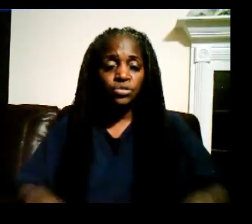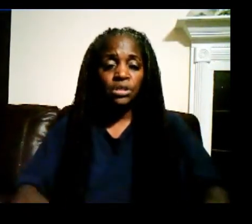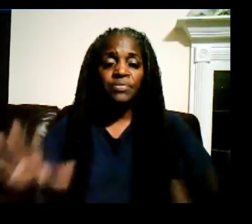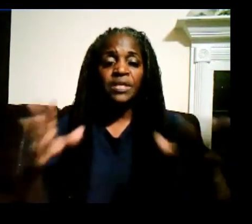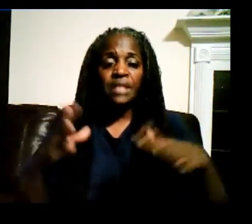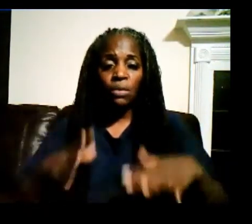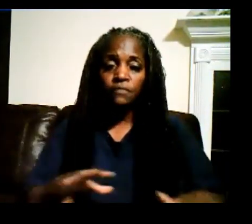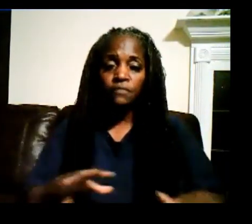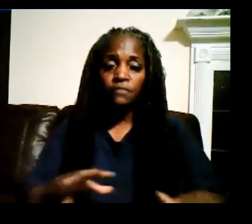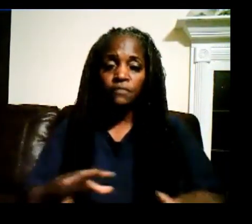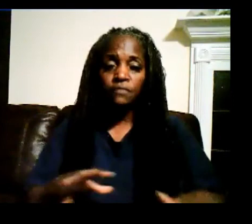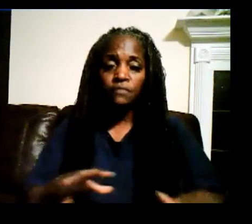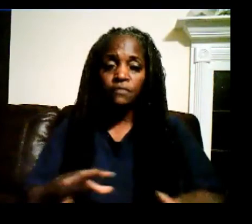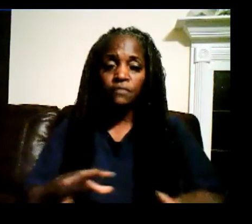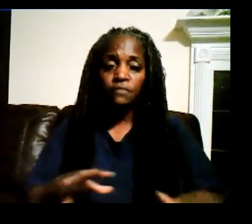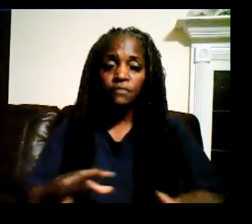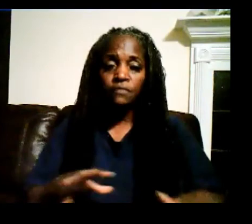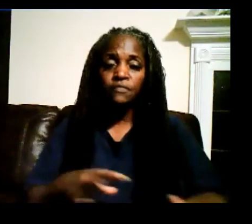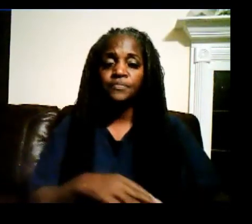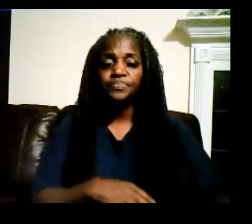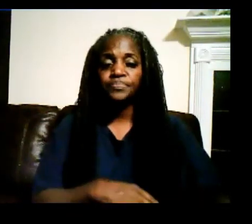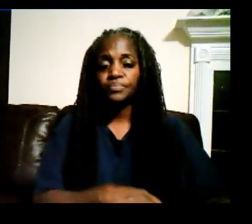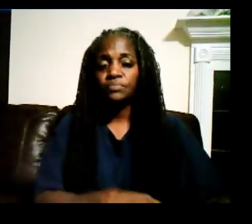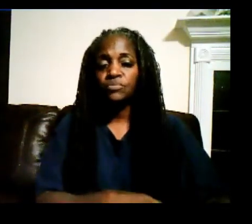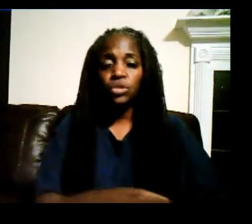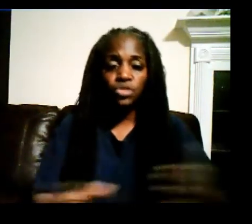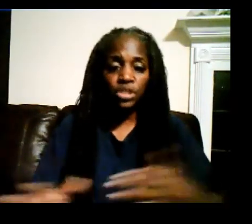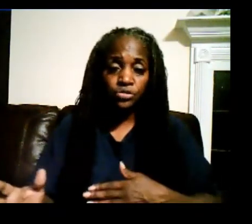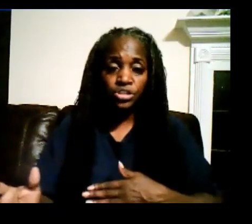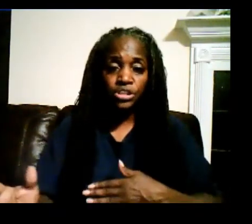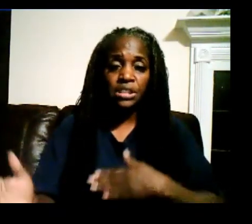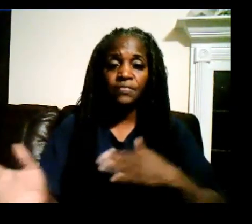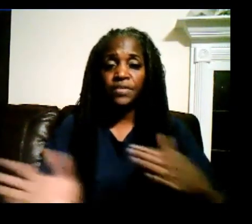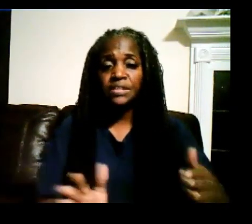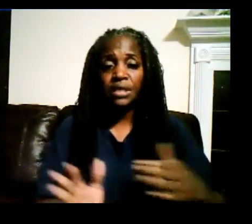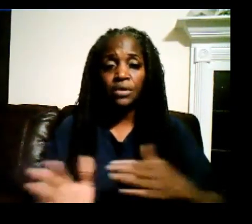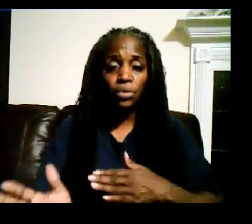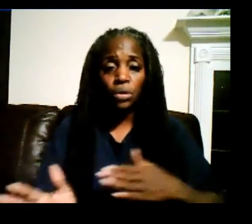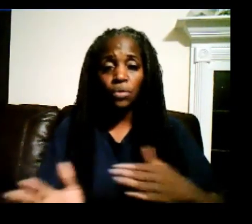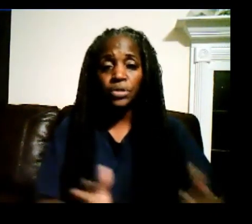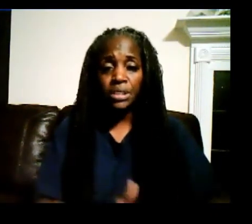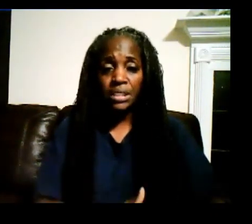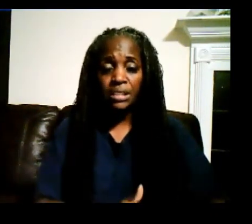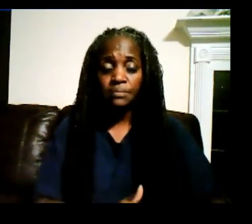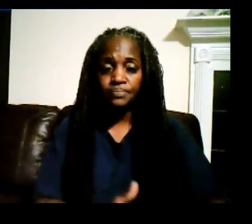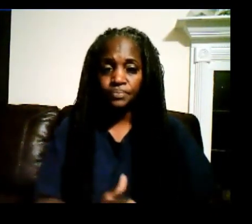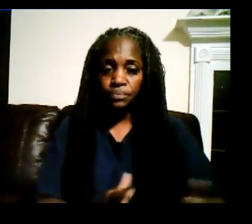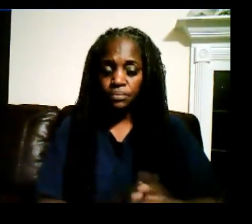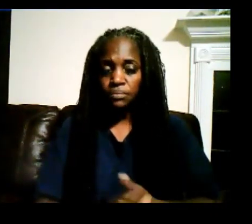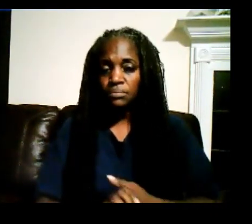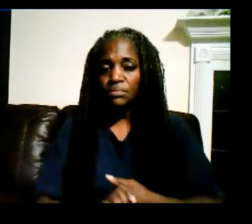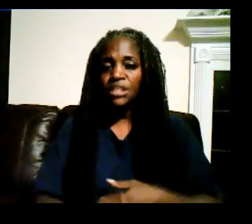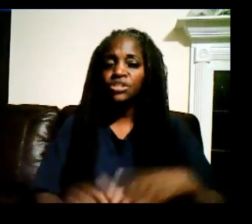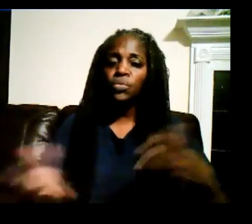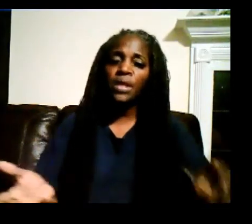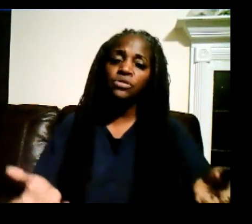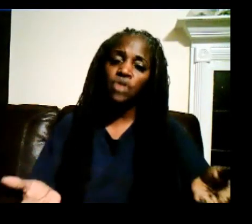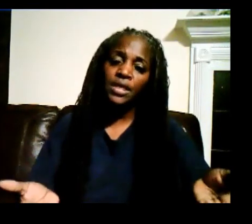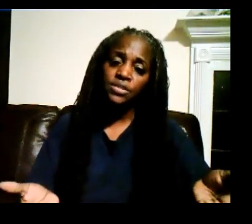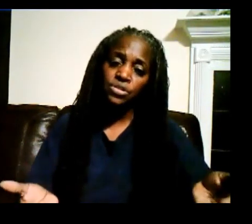something that, let go of those energies and things that are no longer needed. And so what I'll try to